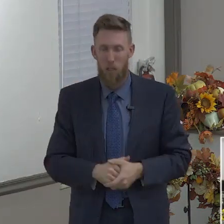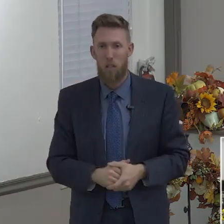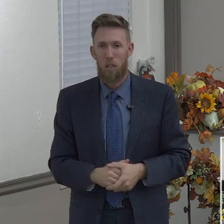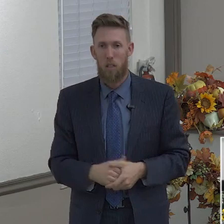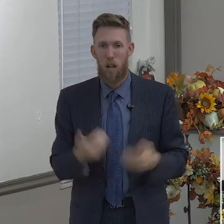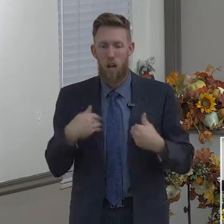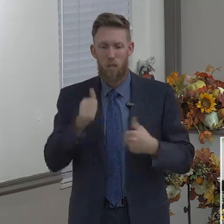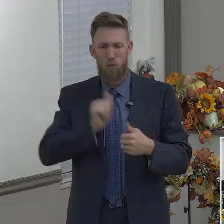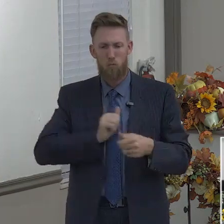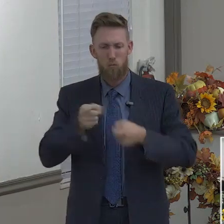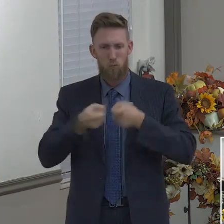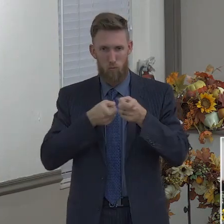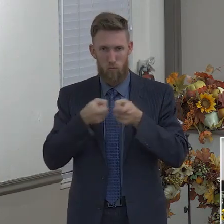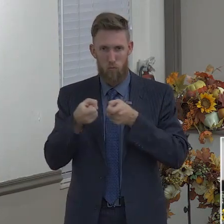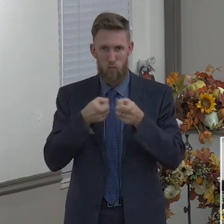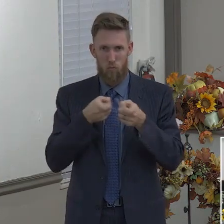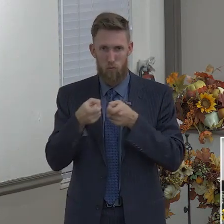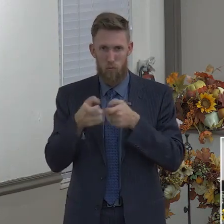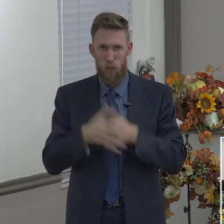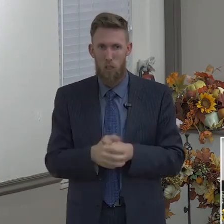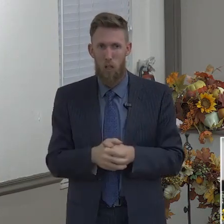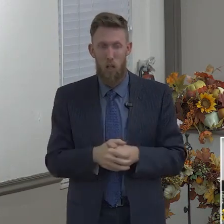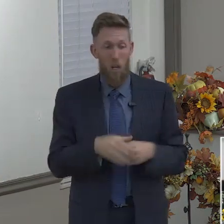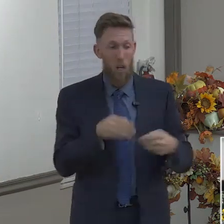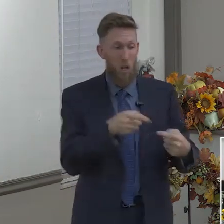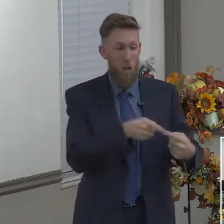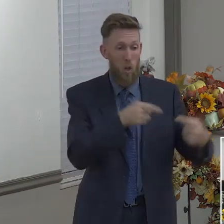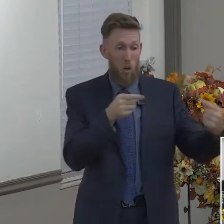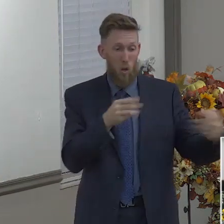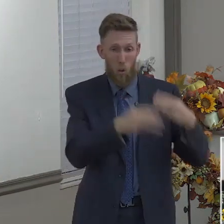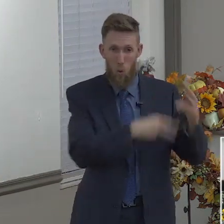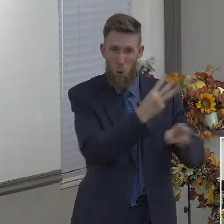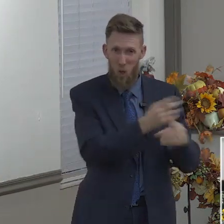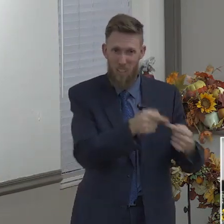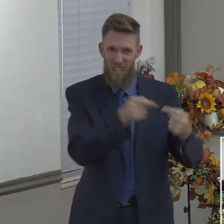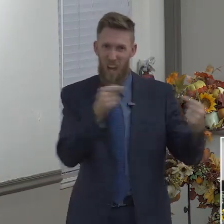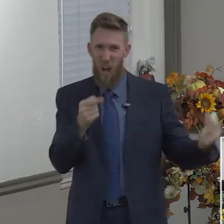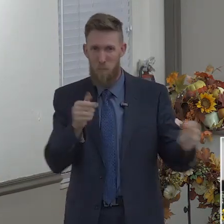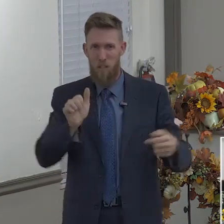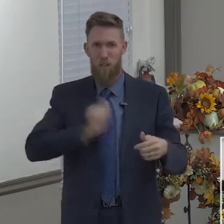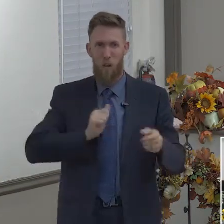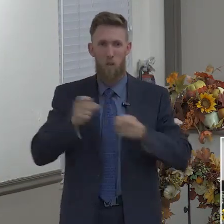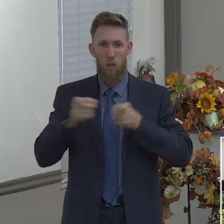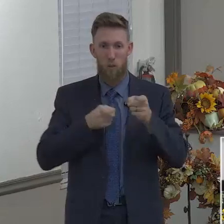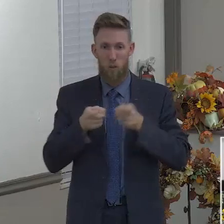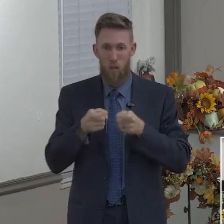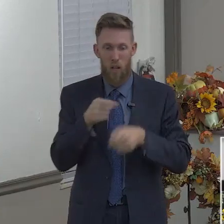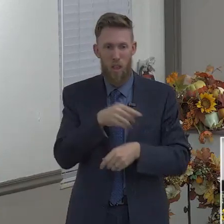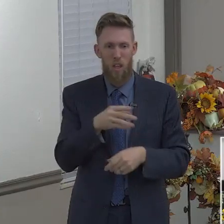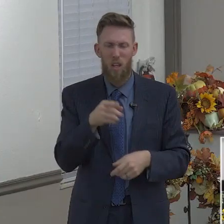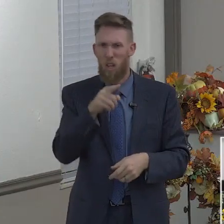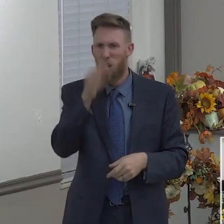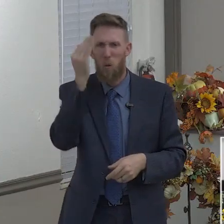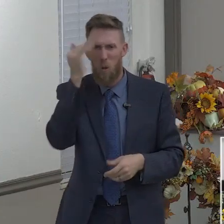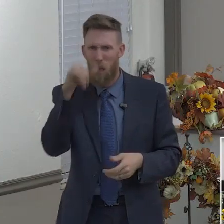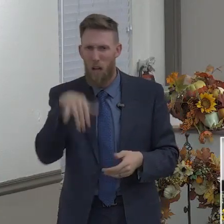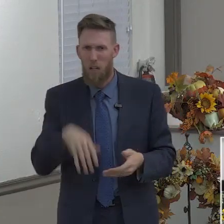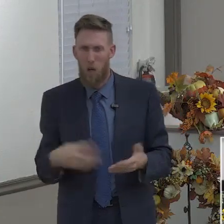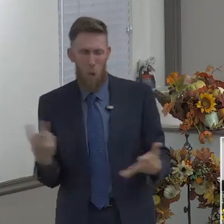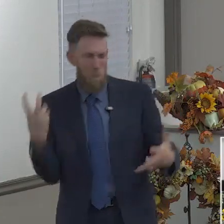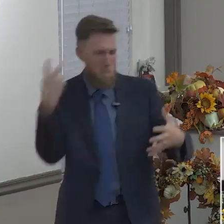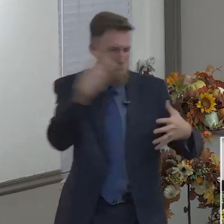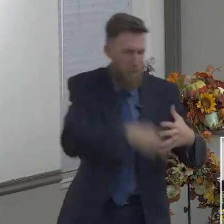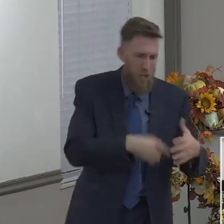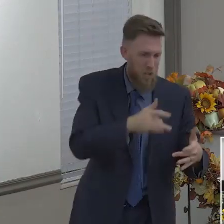is the opposite of temperance. They go on their binges, the alcoholism, the drug addictions,